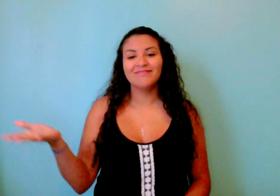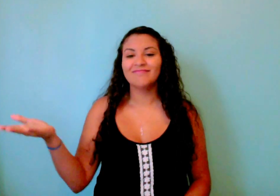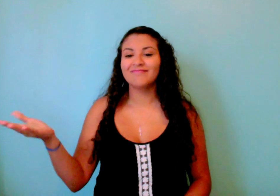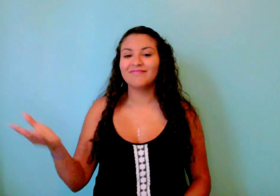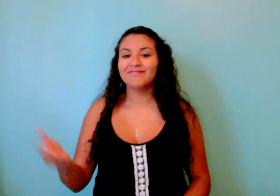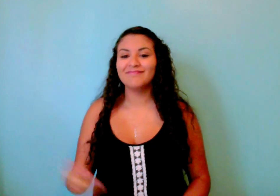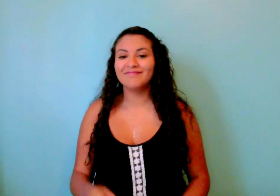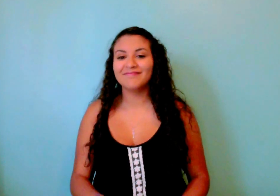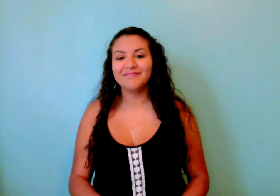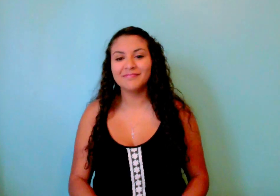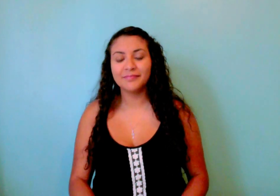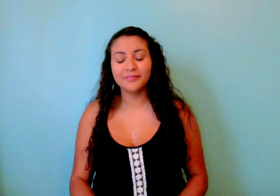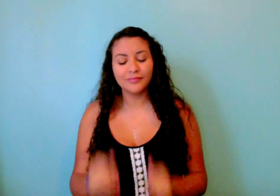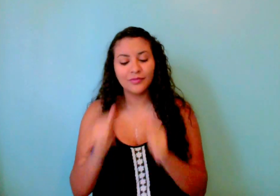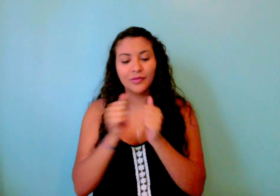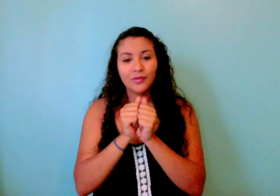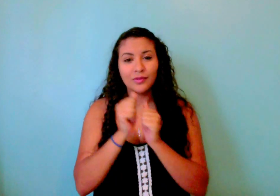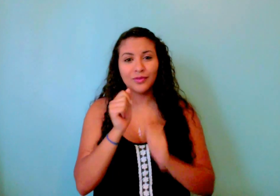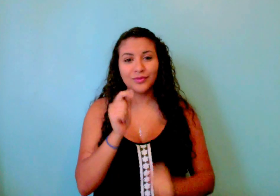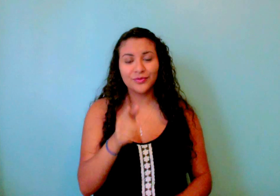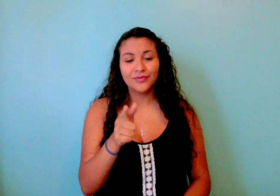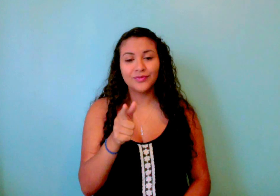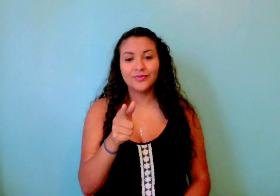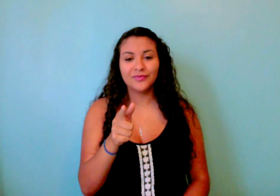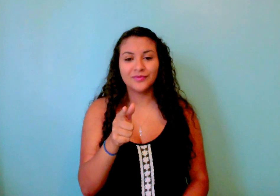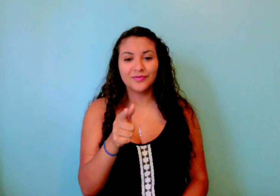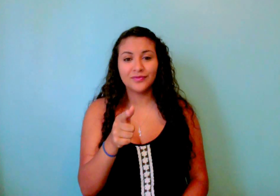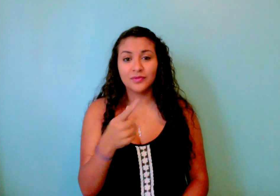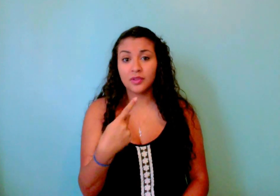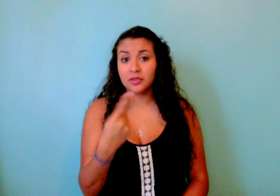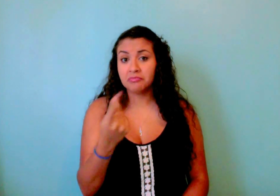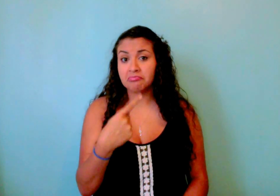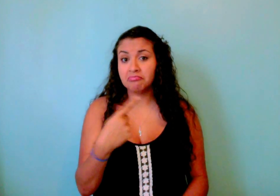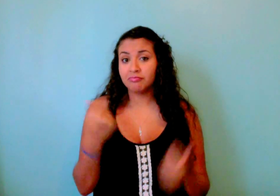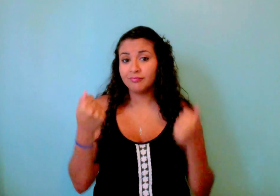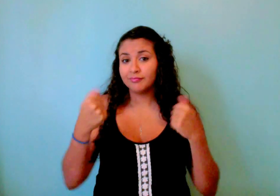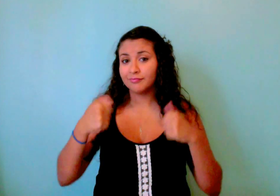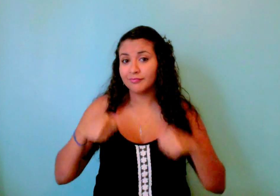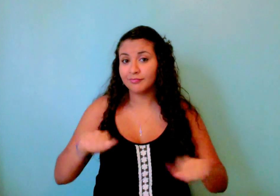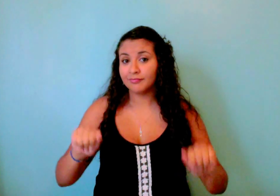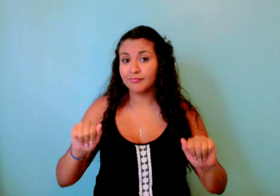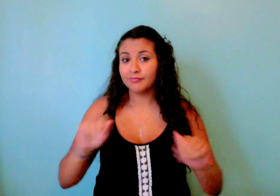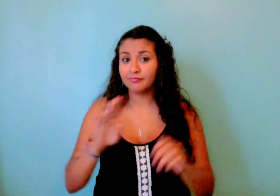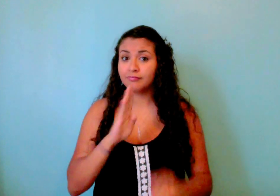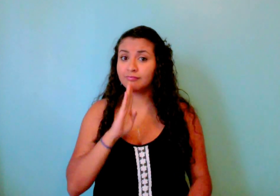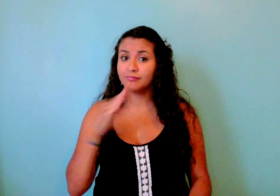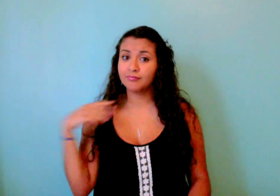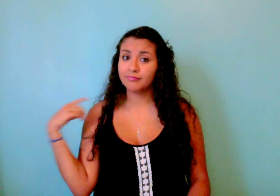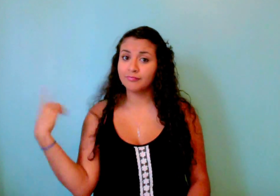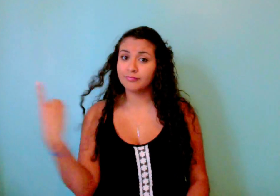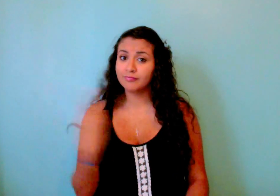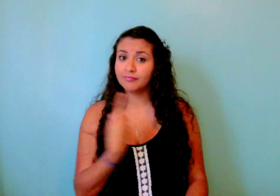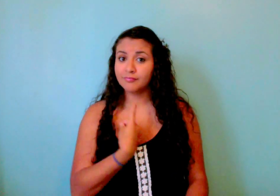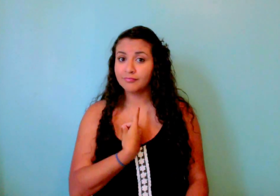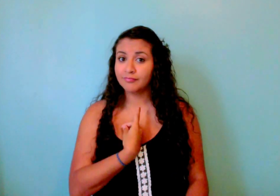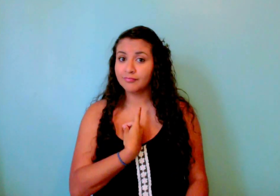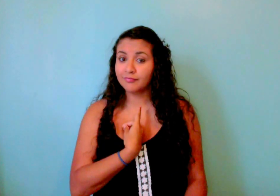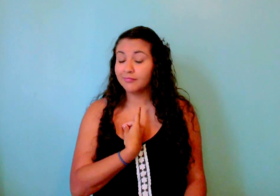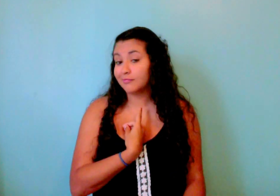With you, we could be the only ones here